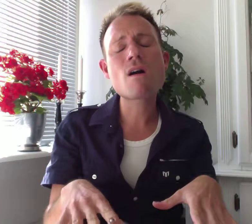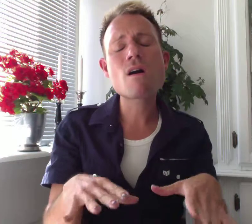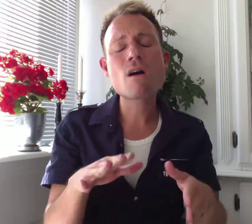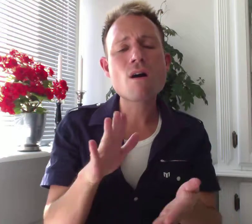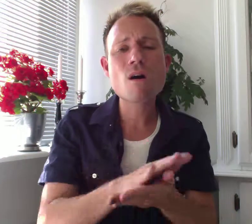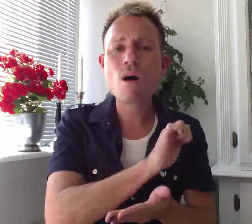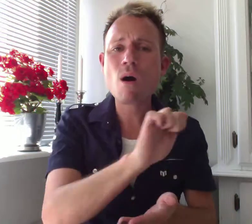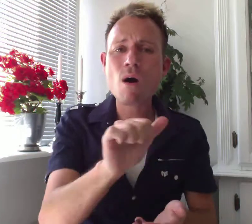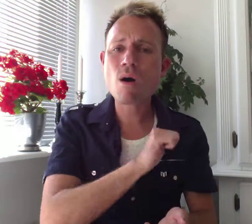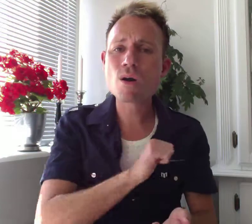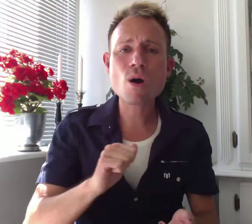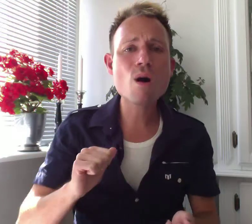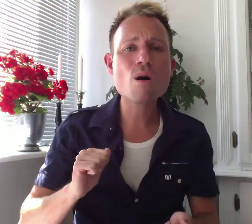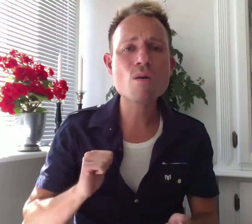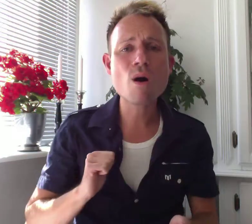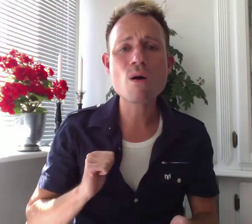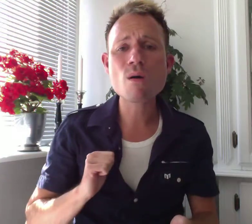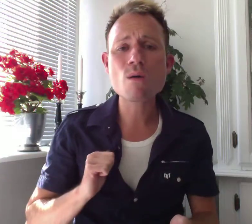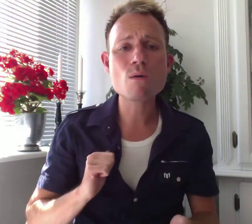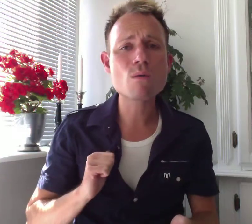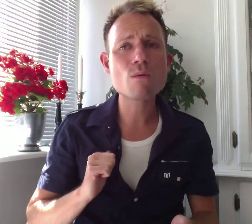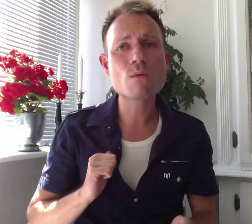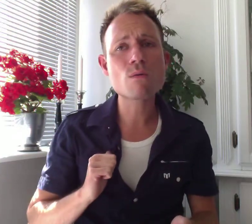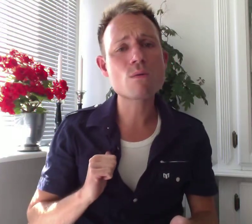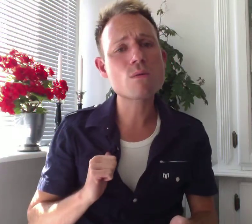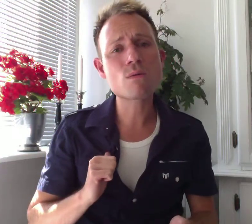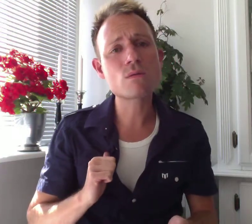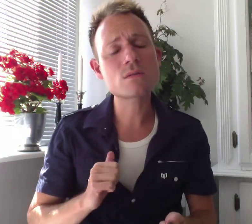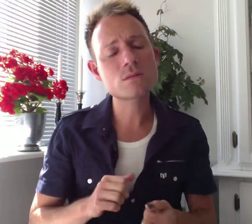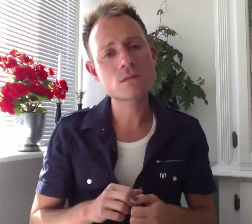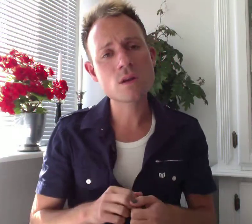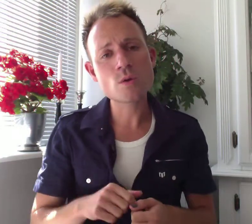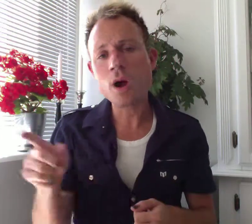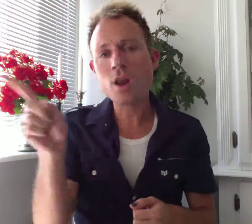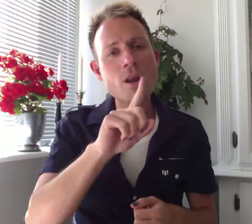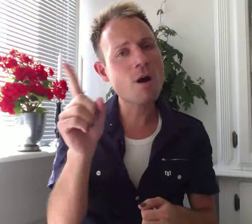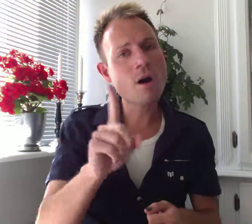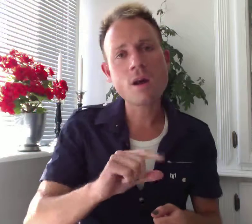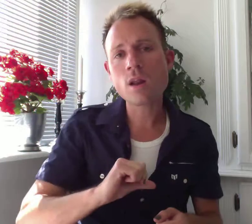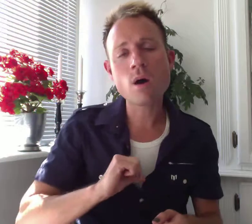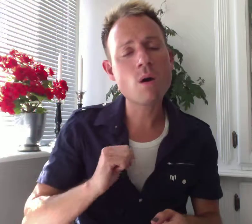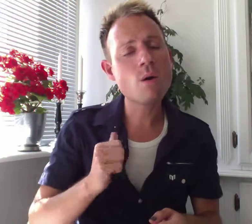On your own, you're not alone.